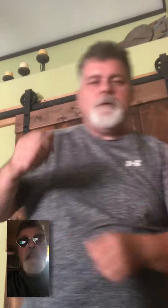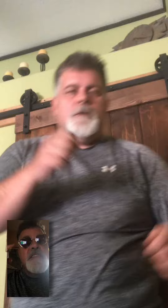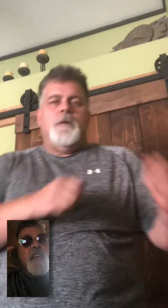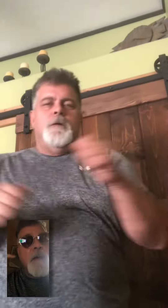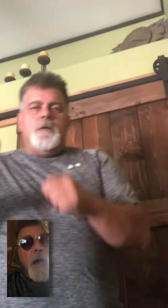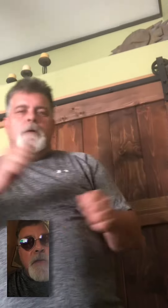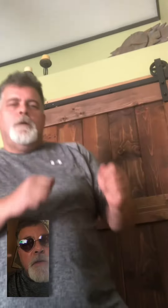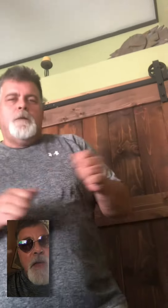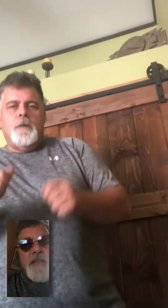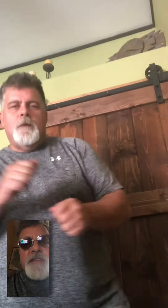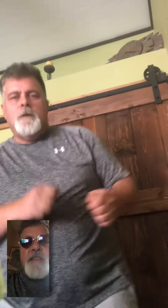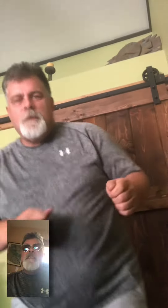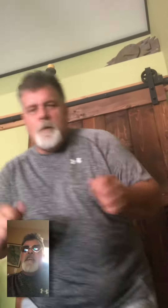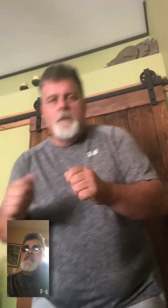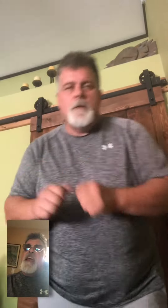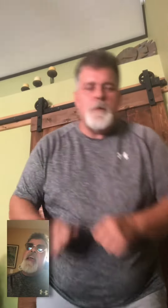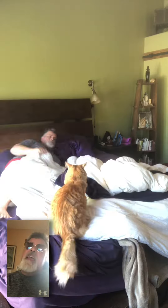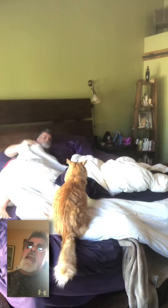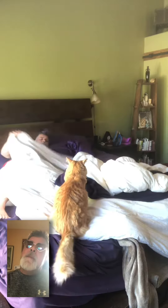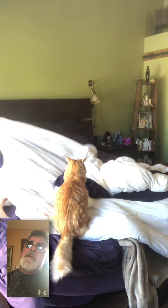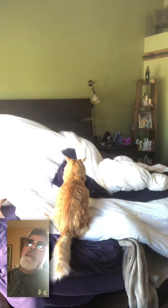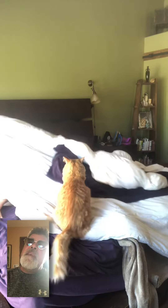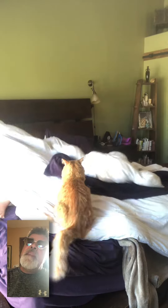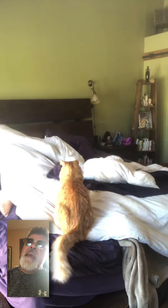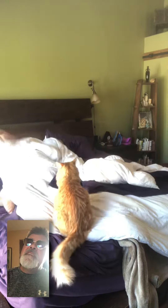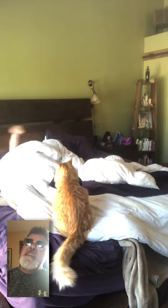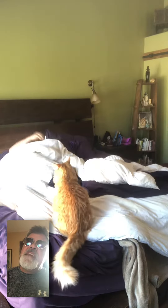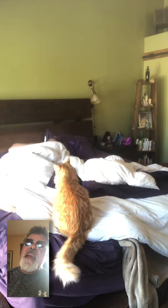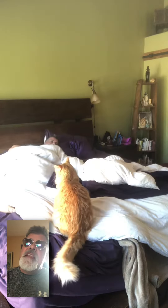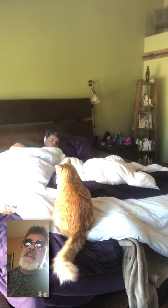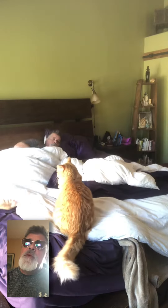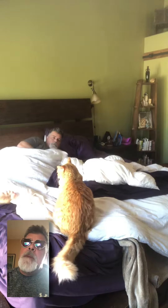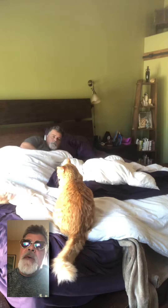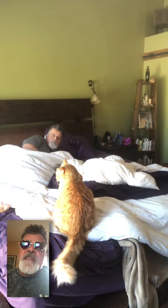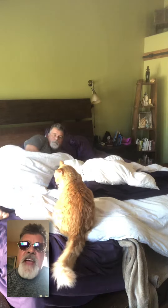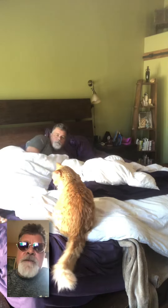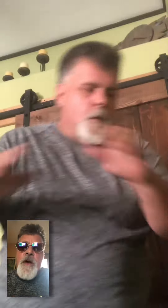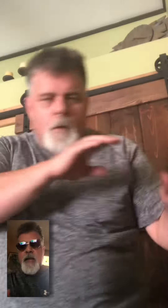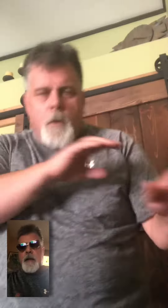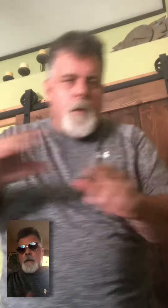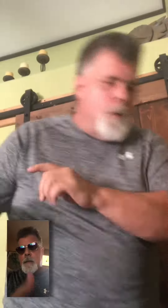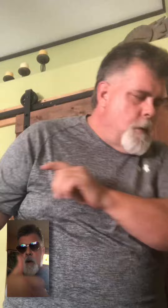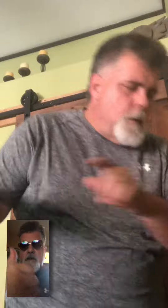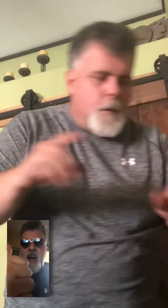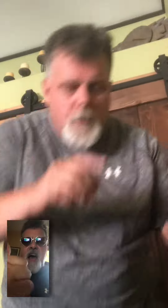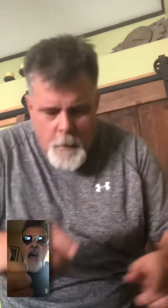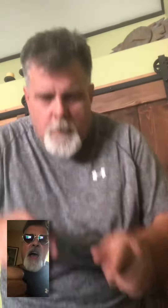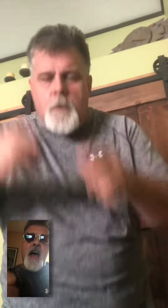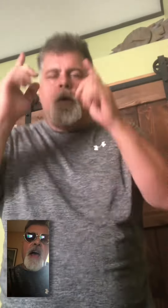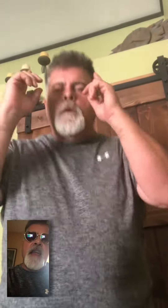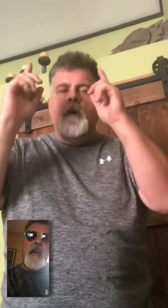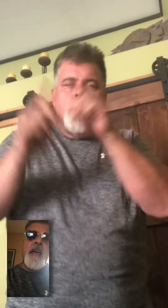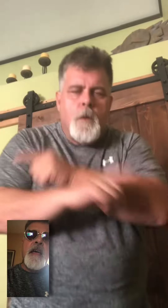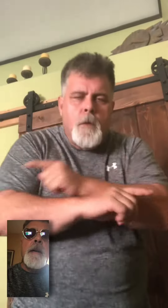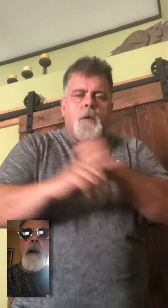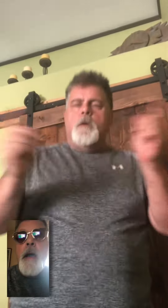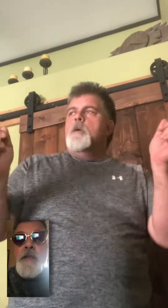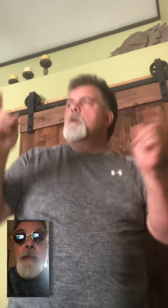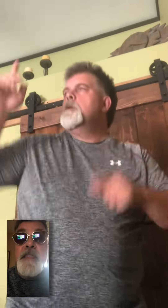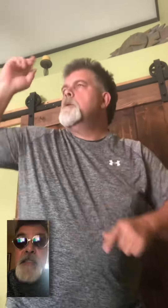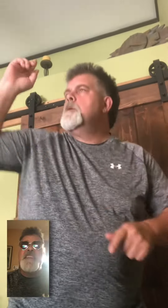My friends, they call me crazy They say I'm being lazy And it's well past time for me to move on